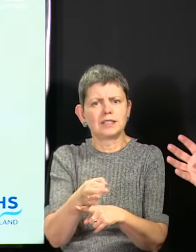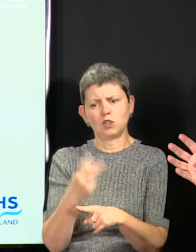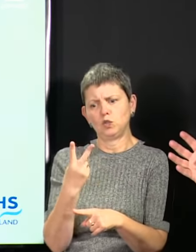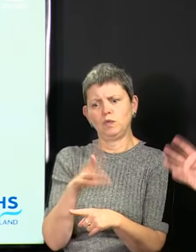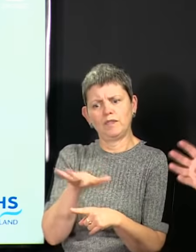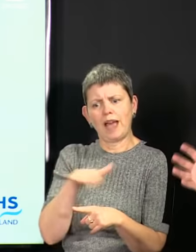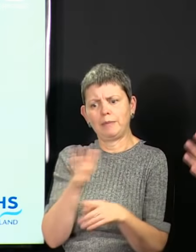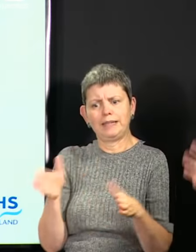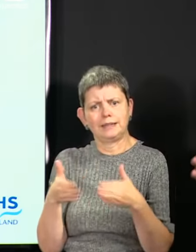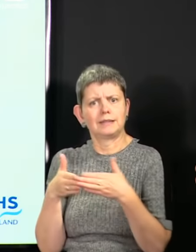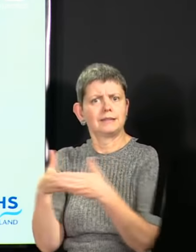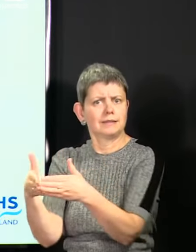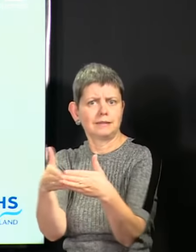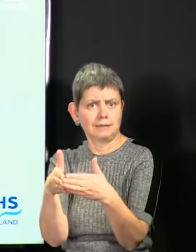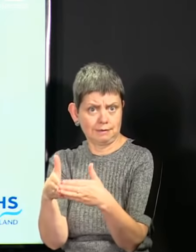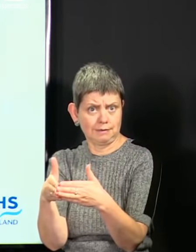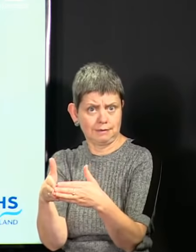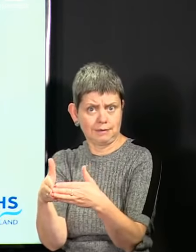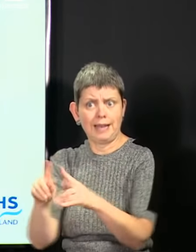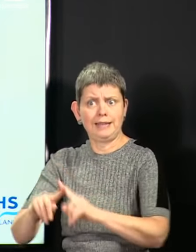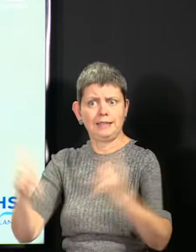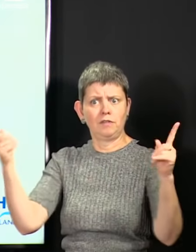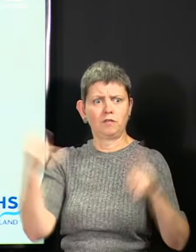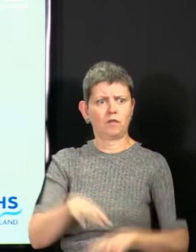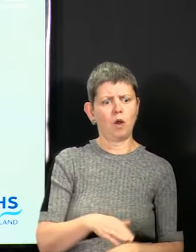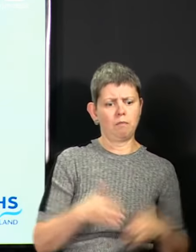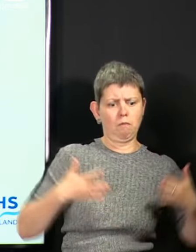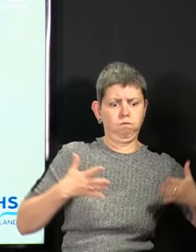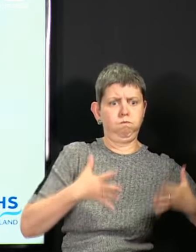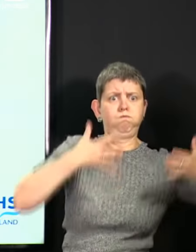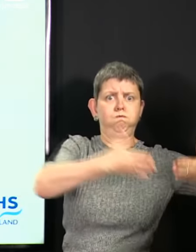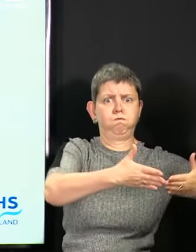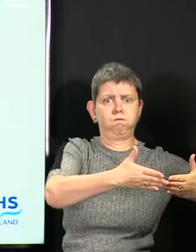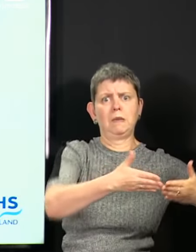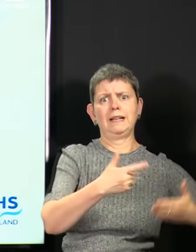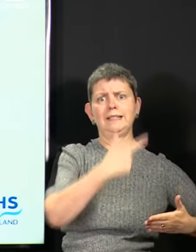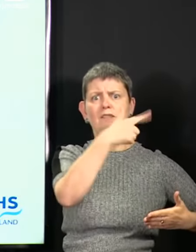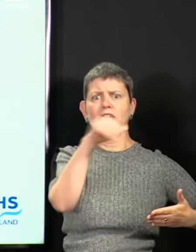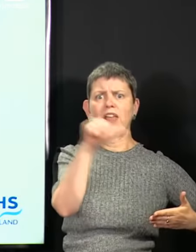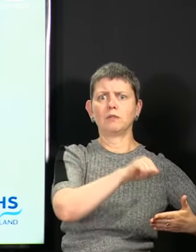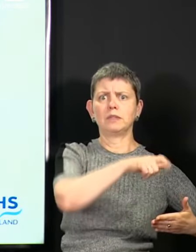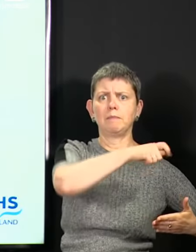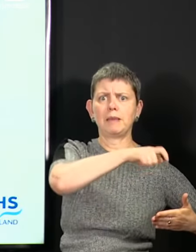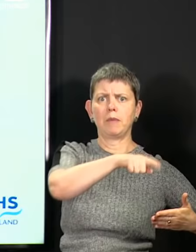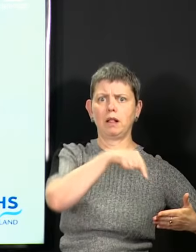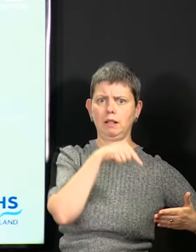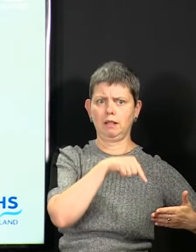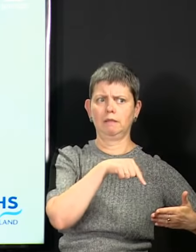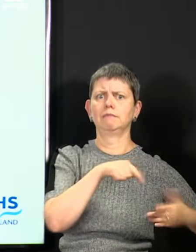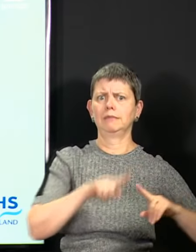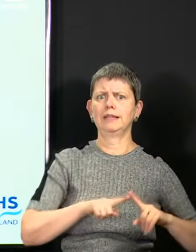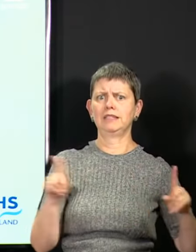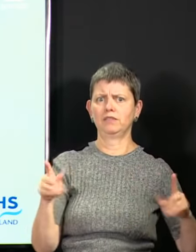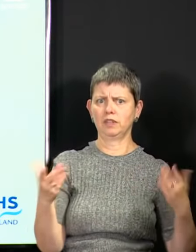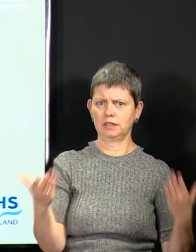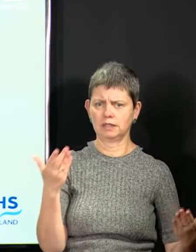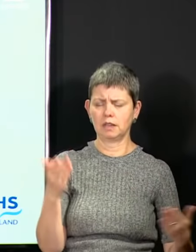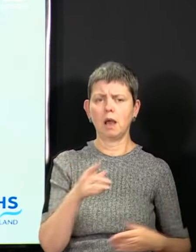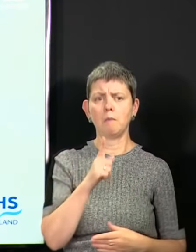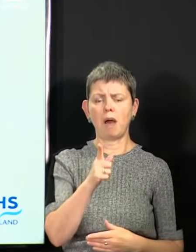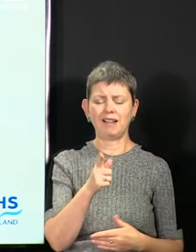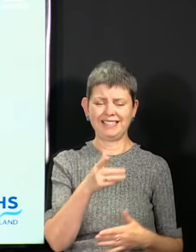cruise ship with 7,500 people on it. So there is guidance in there about what those differences are. But in the main, enclosed spaces,